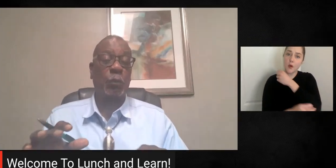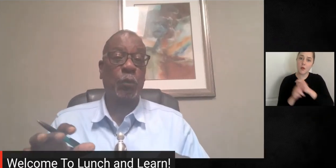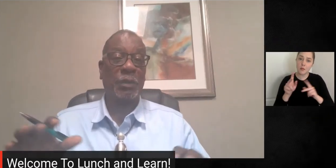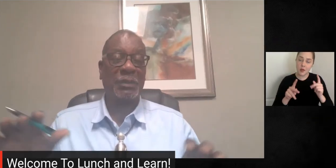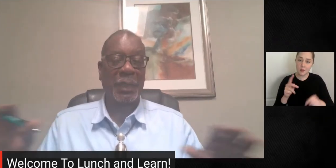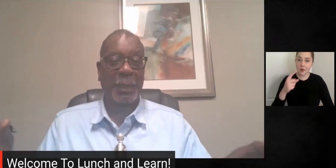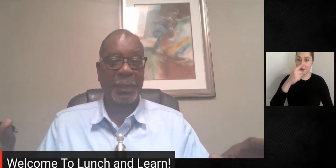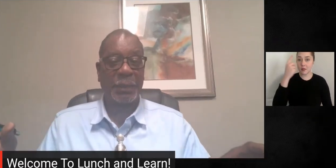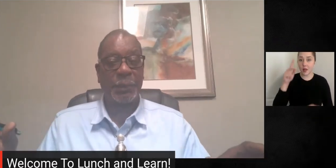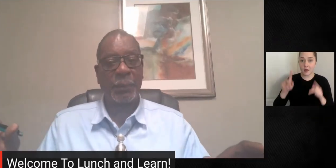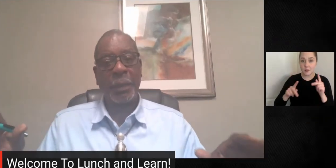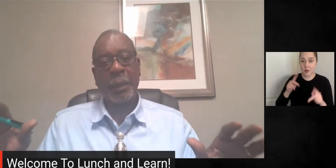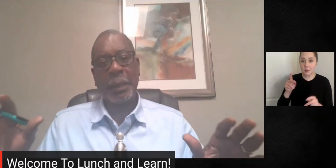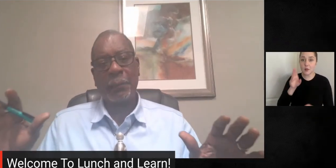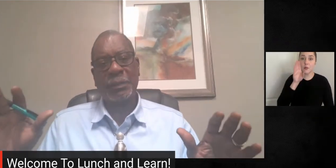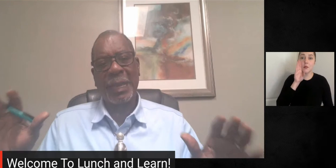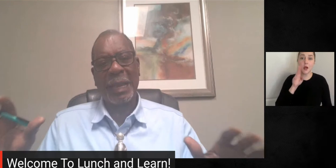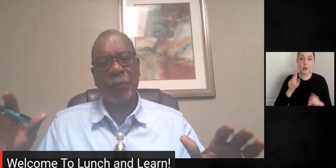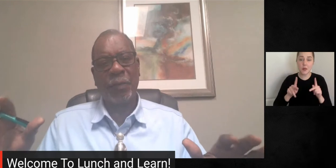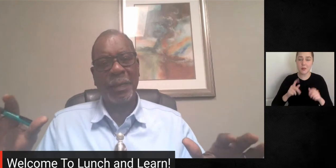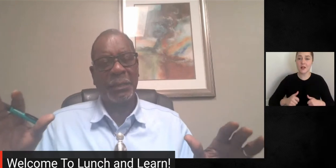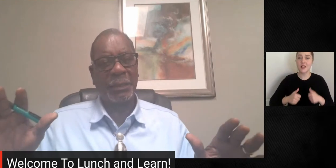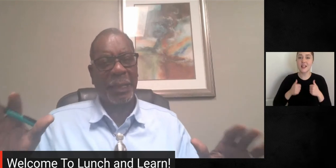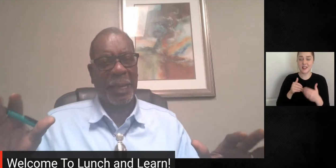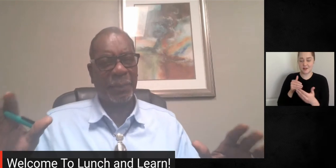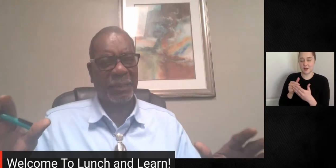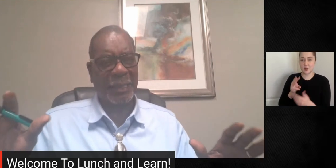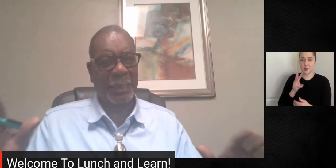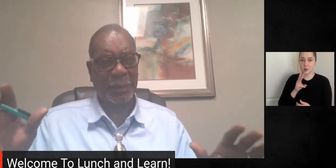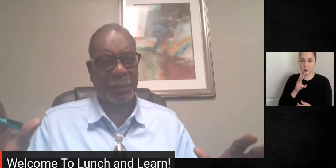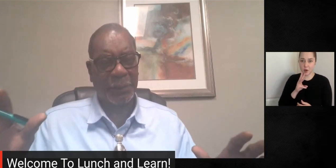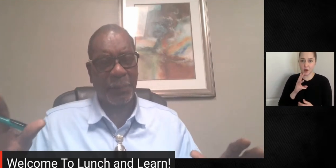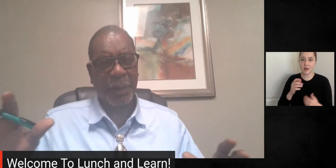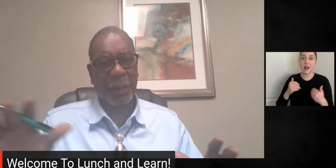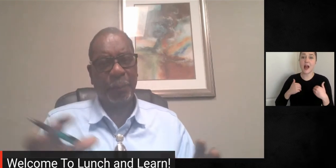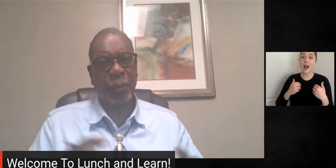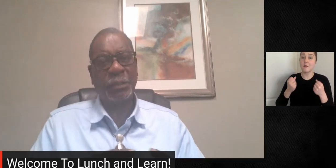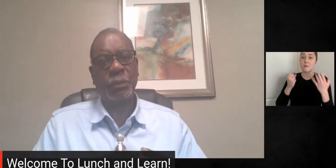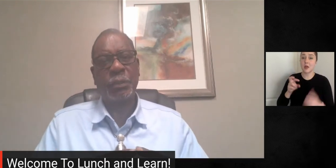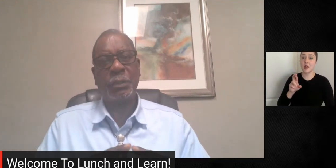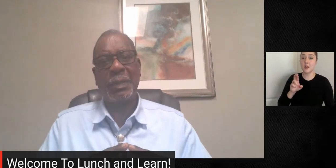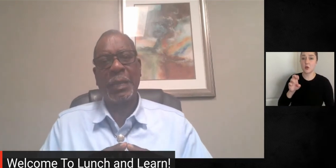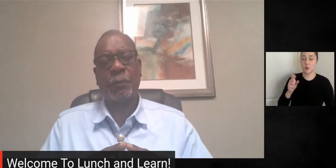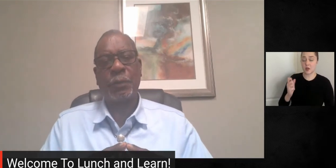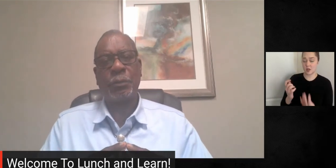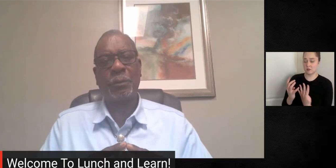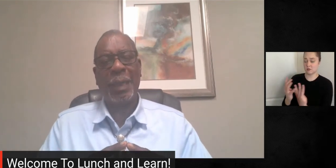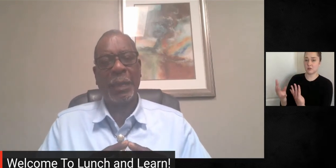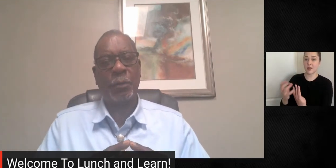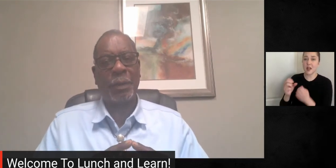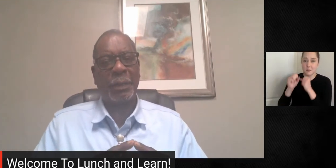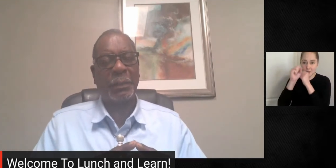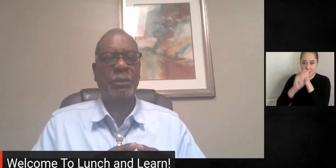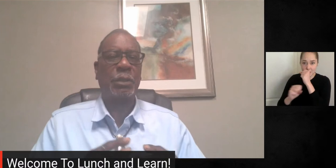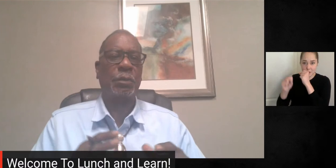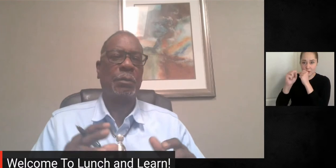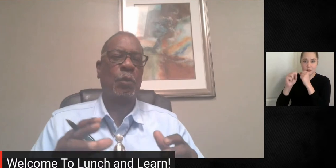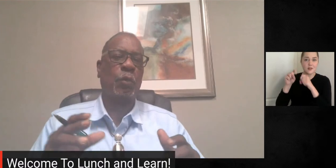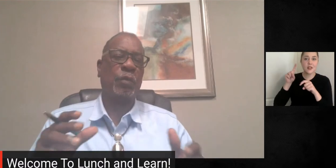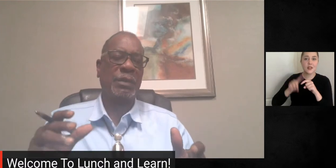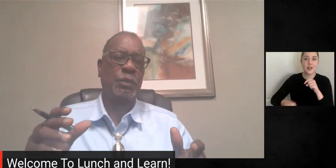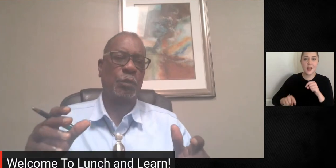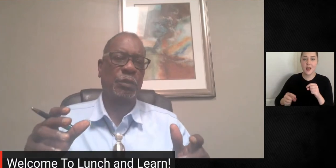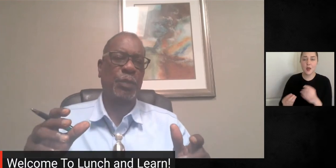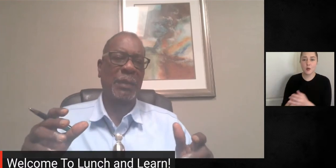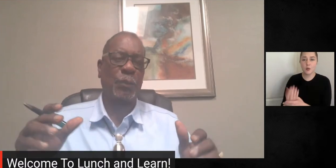lived on the water's edge. It was high reeds and high mosquitoes. Plus, you could not grow tobacco in it, and so